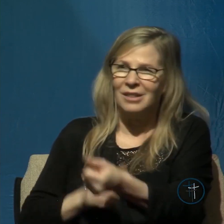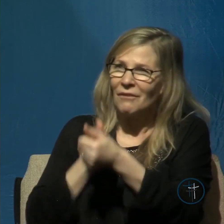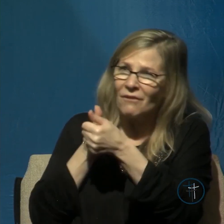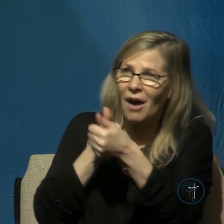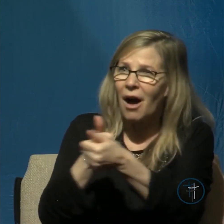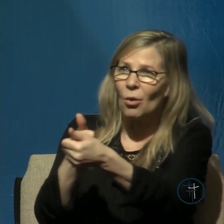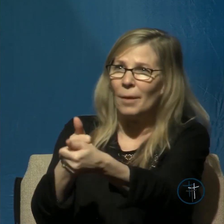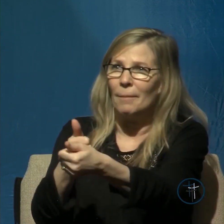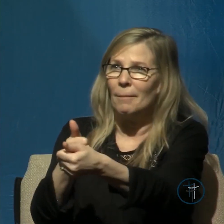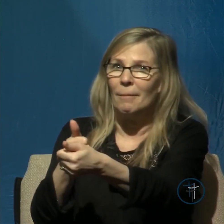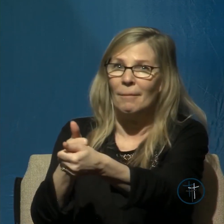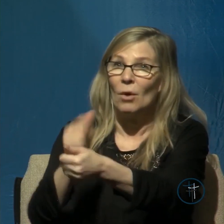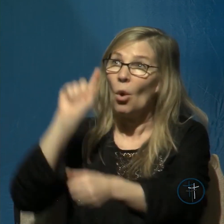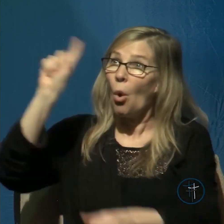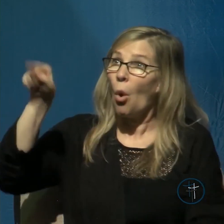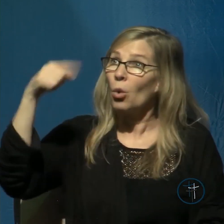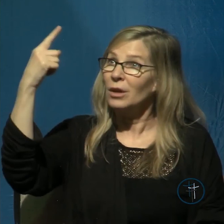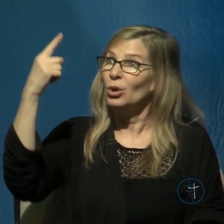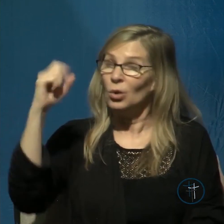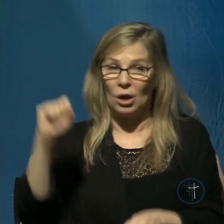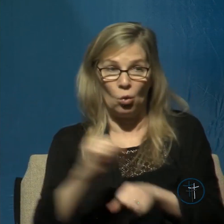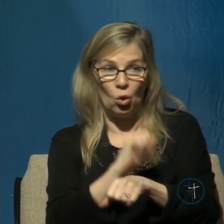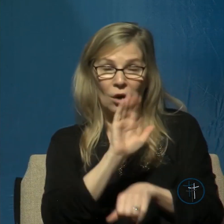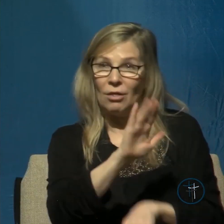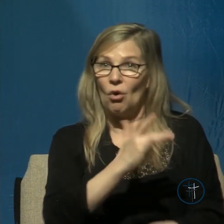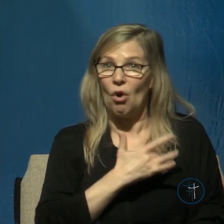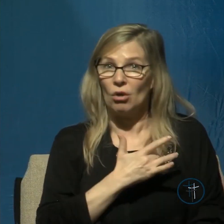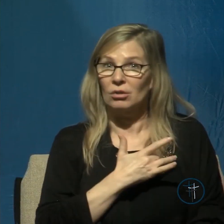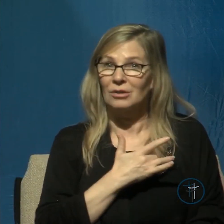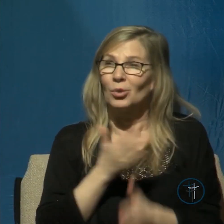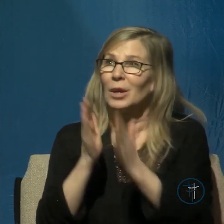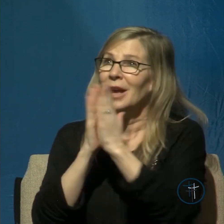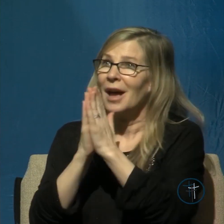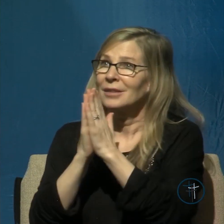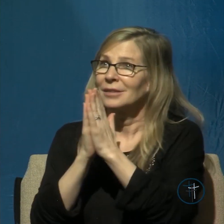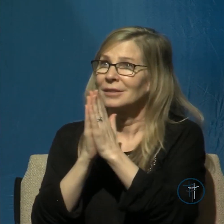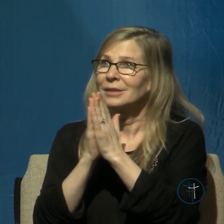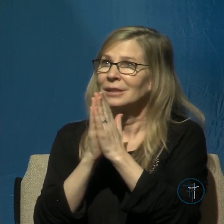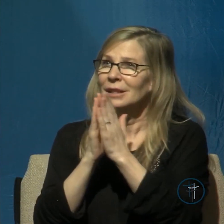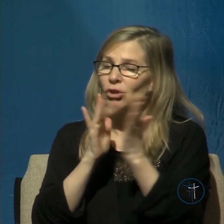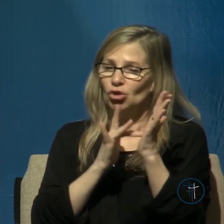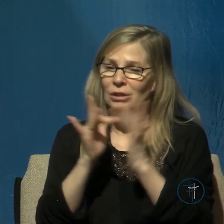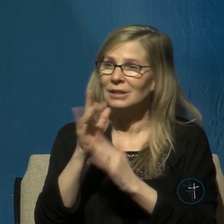work in their hearts we ask you to do this we pray this in Jesus name amen amen